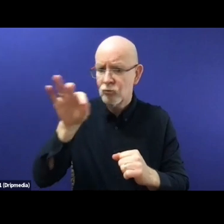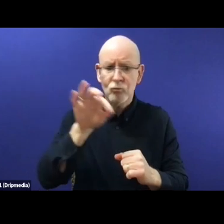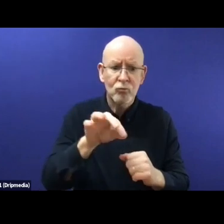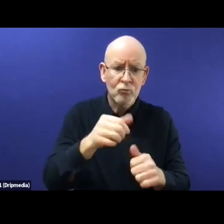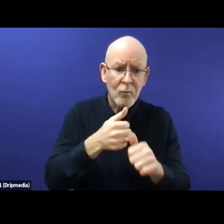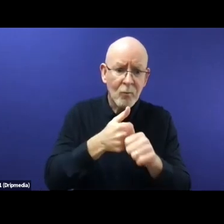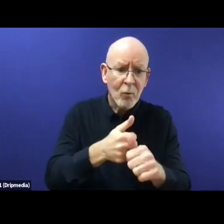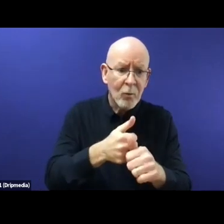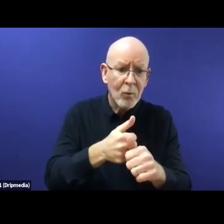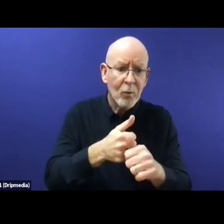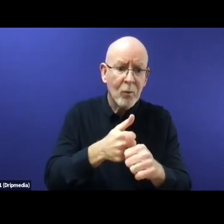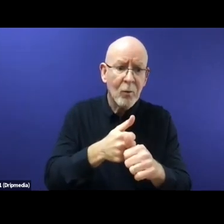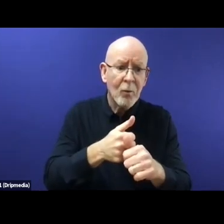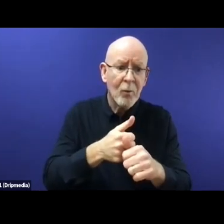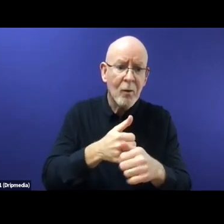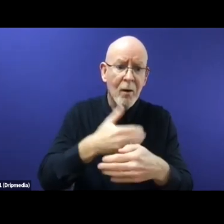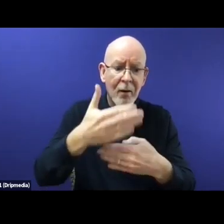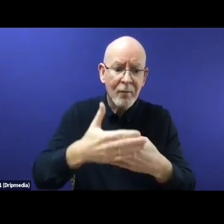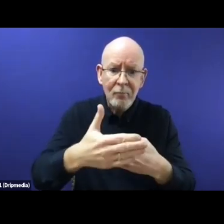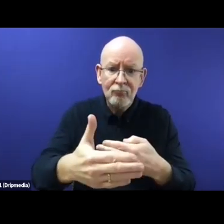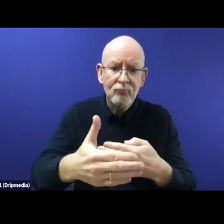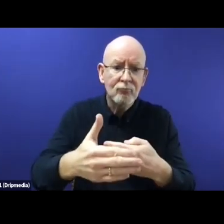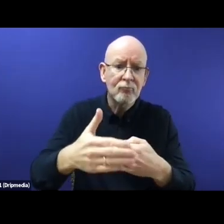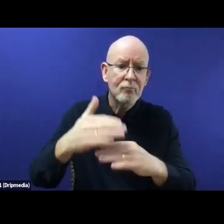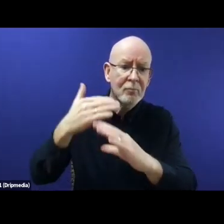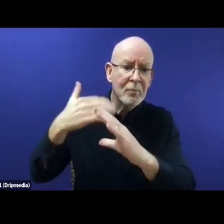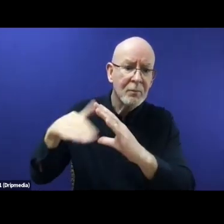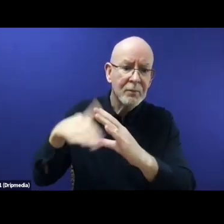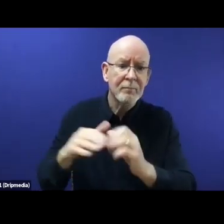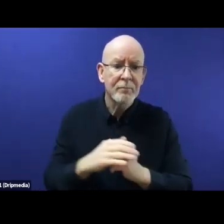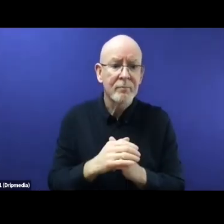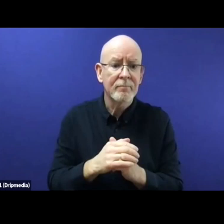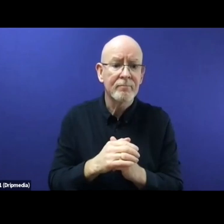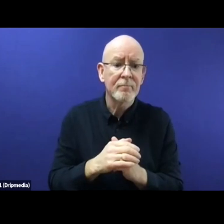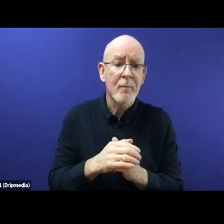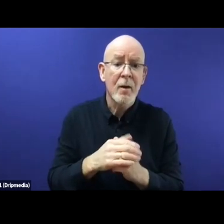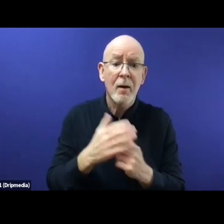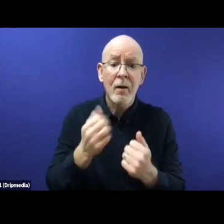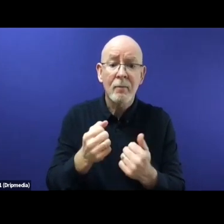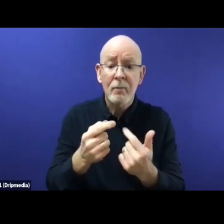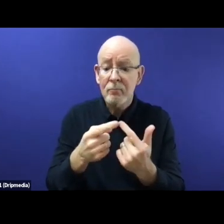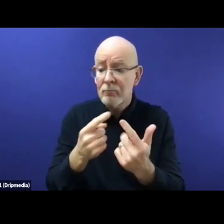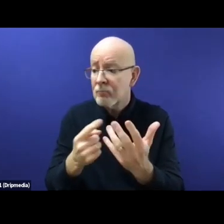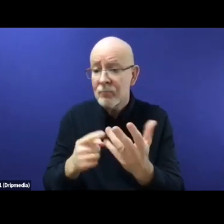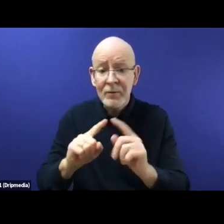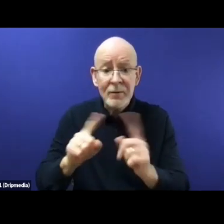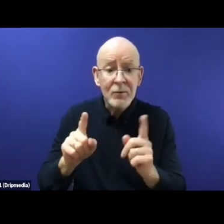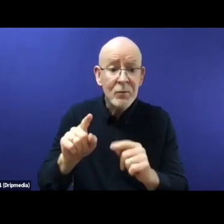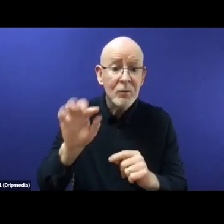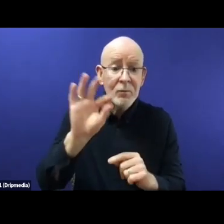there are only two minutes, uh, left. So I would like to close by, uh, thanking all the panelists for